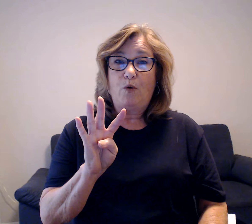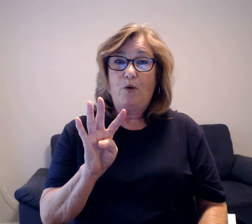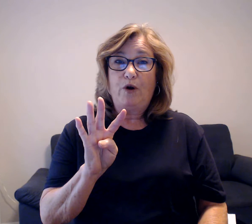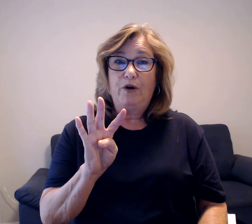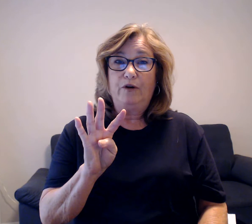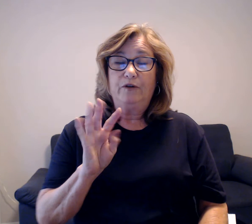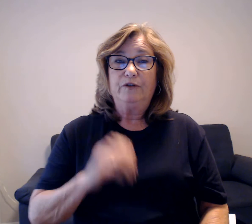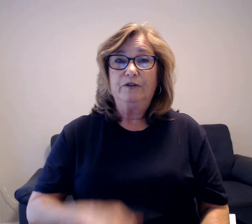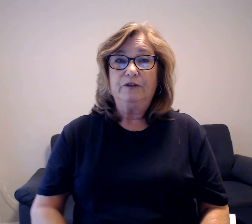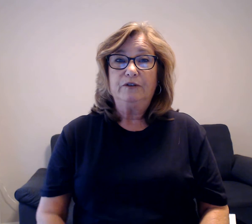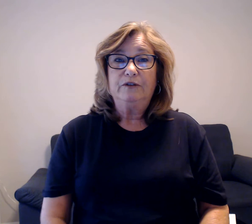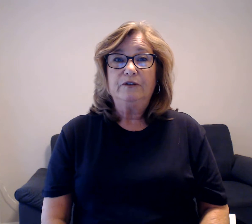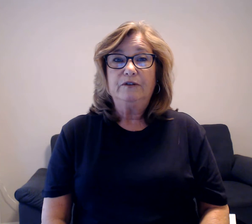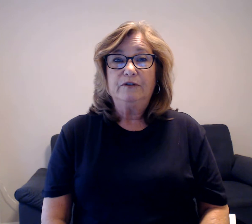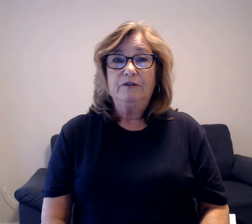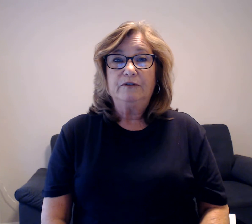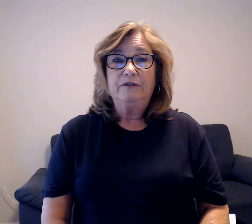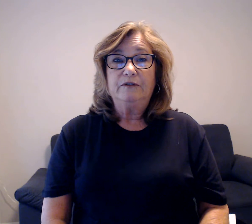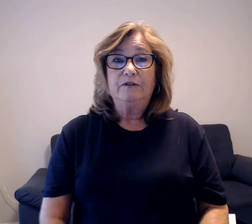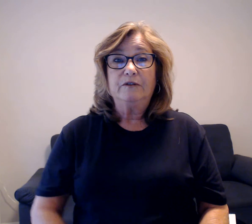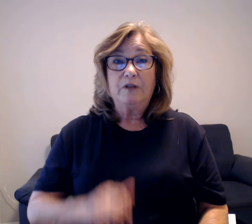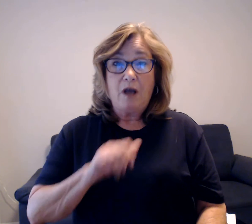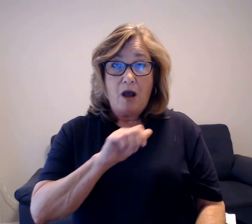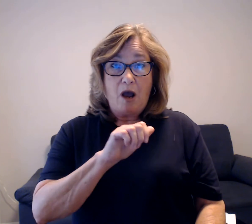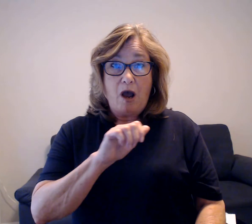A rock hit the window.